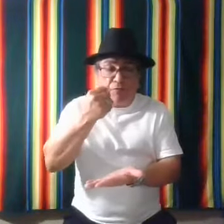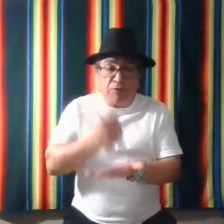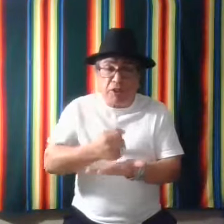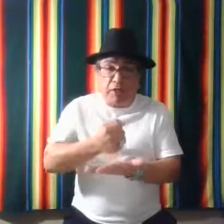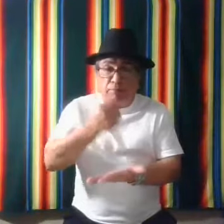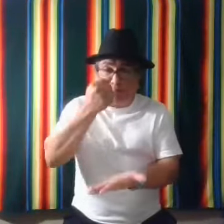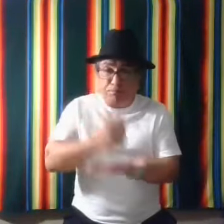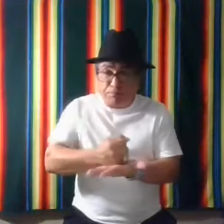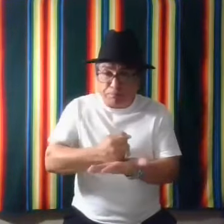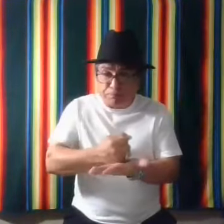for sit.